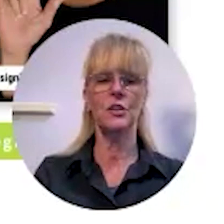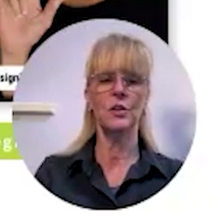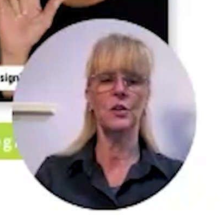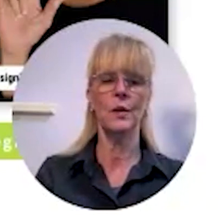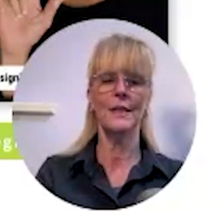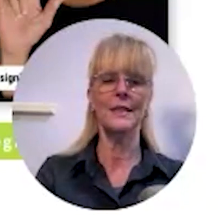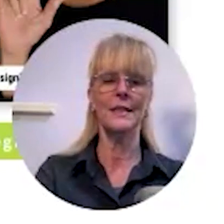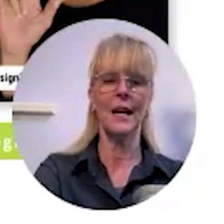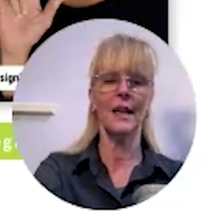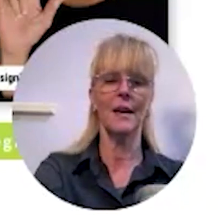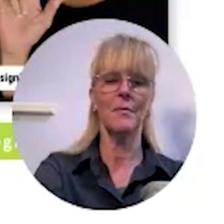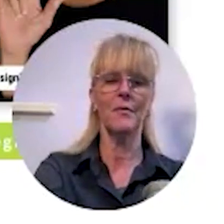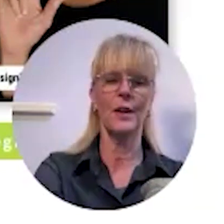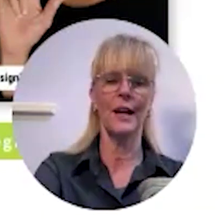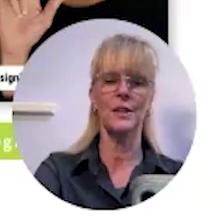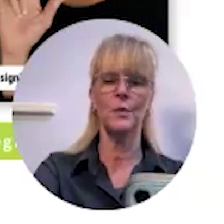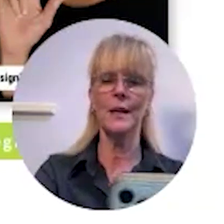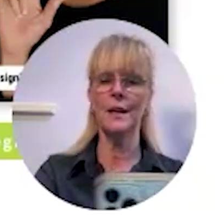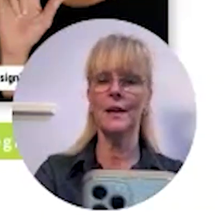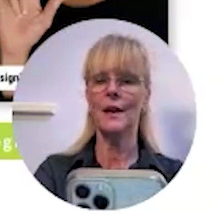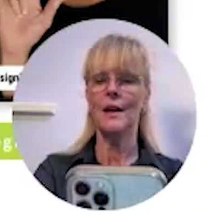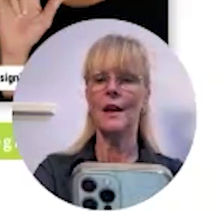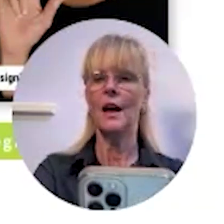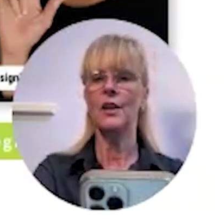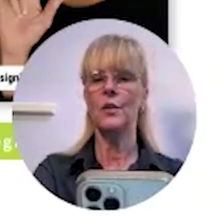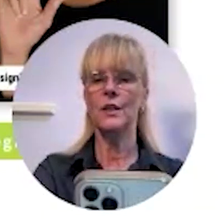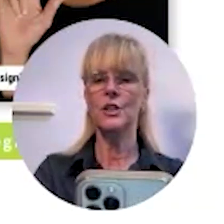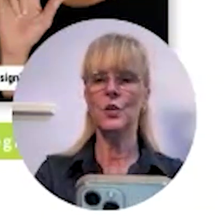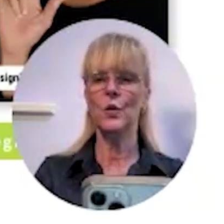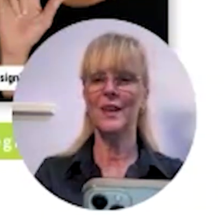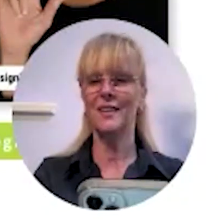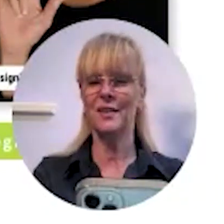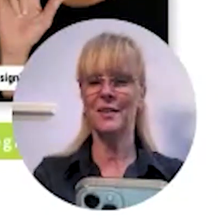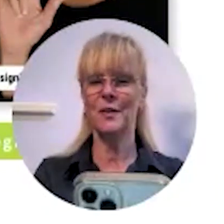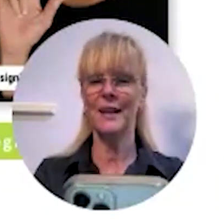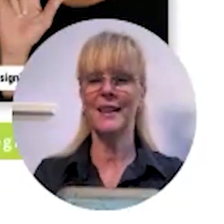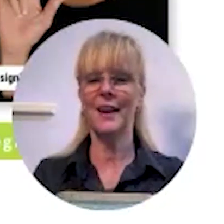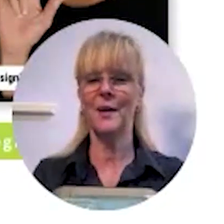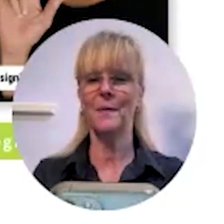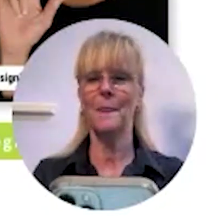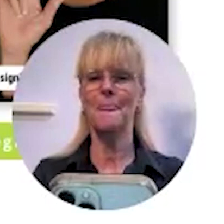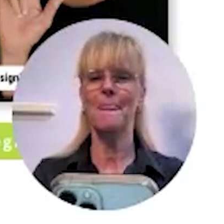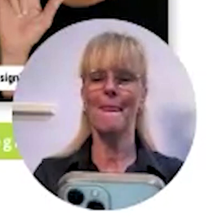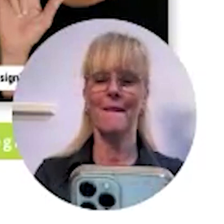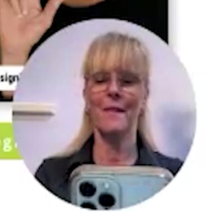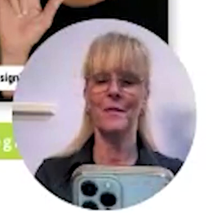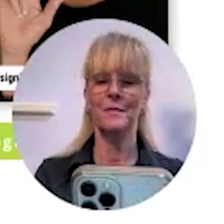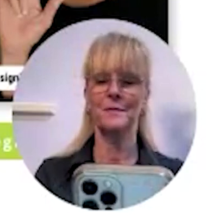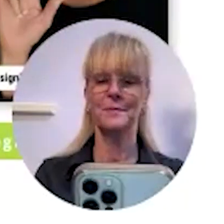page you can sign up for next week and you can join right there